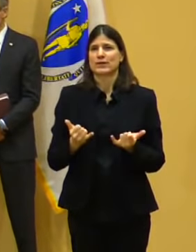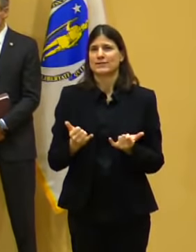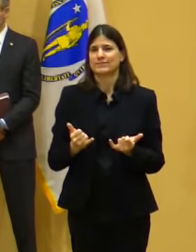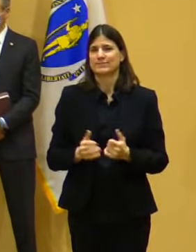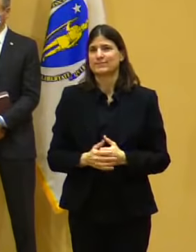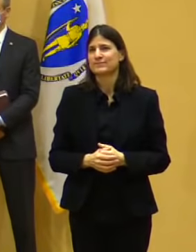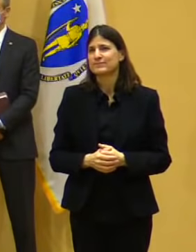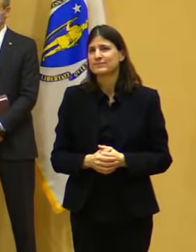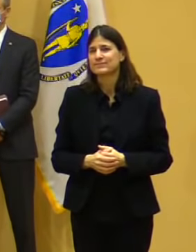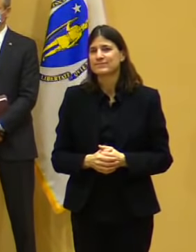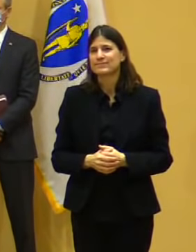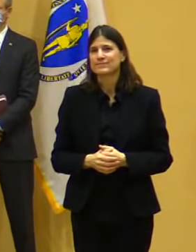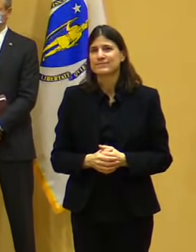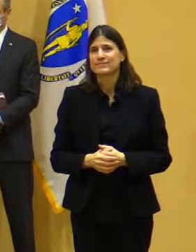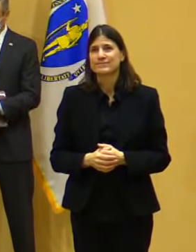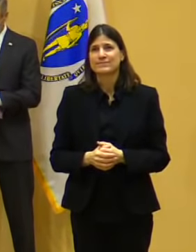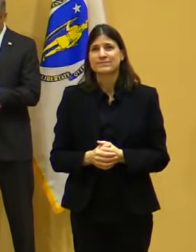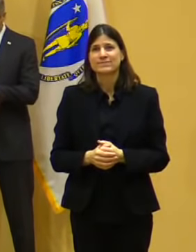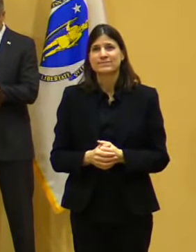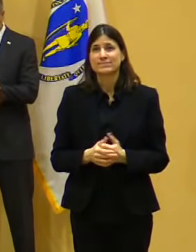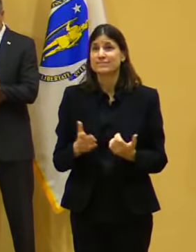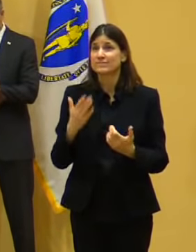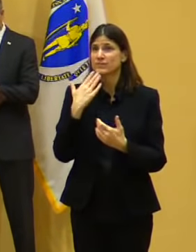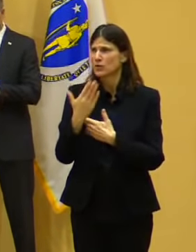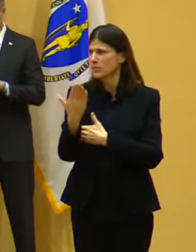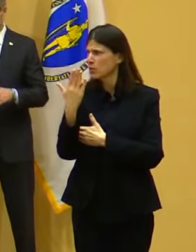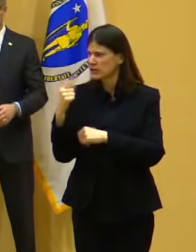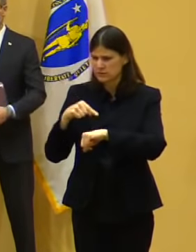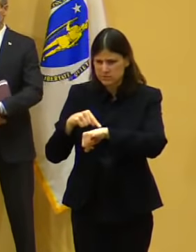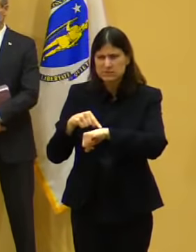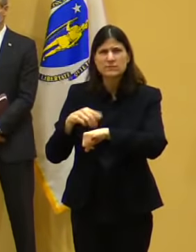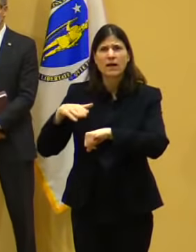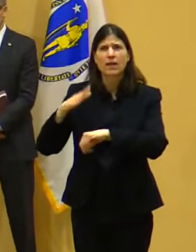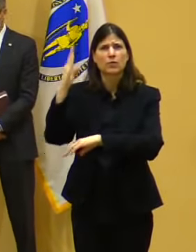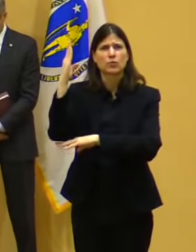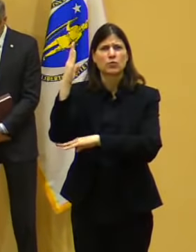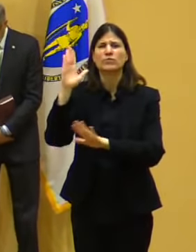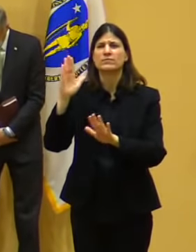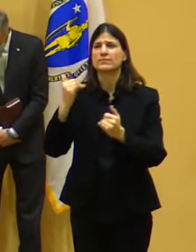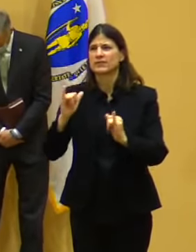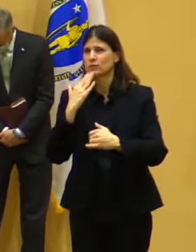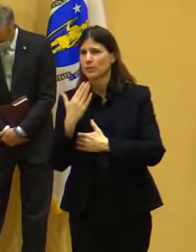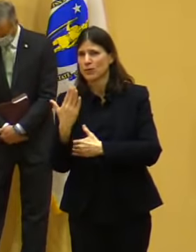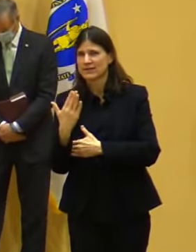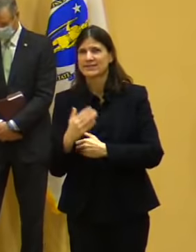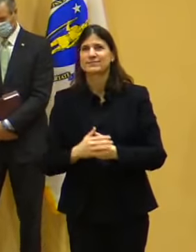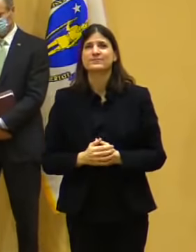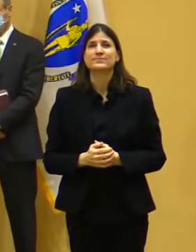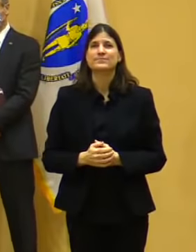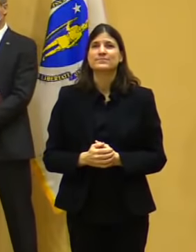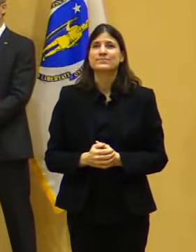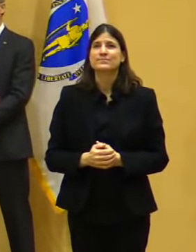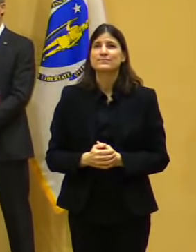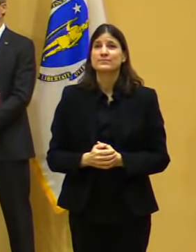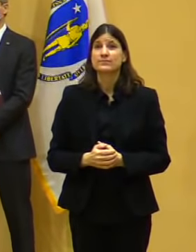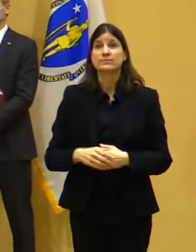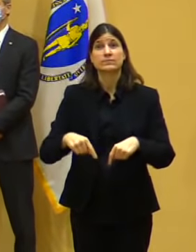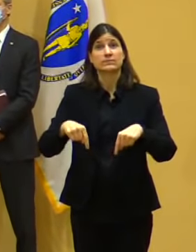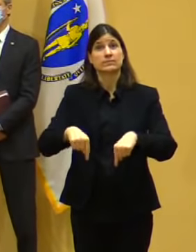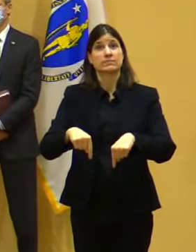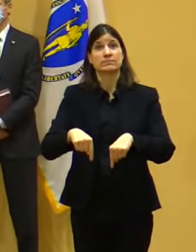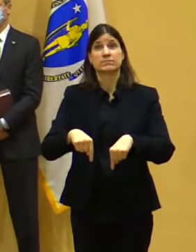I think it's still morning, so good morning. This is the second in operation vaccination location that I visited